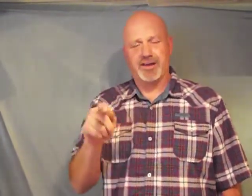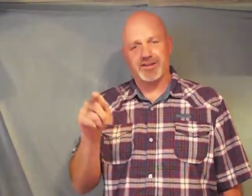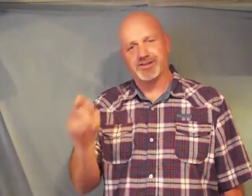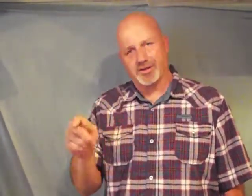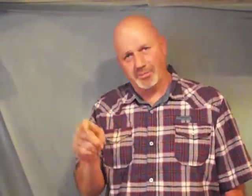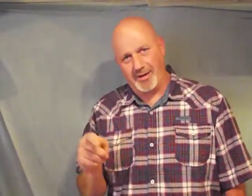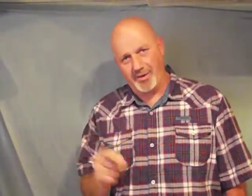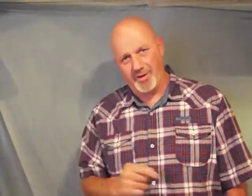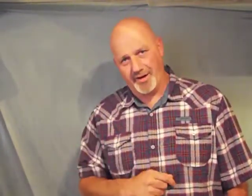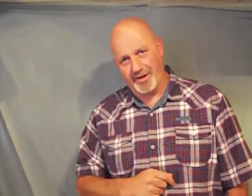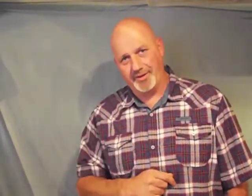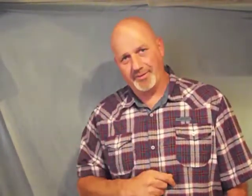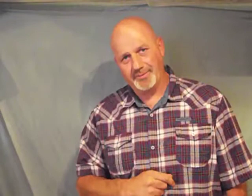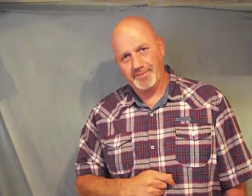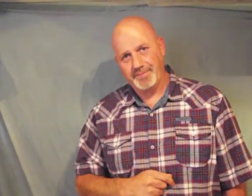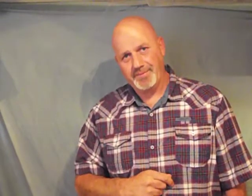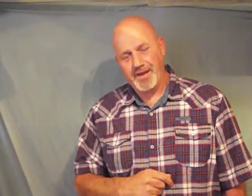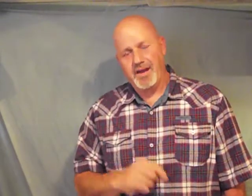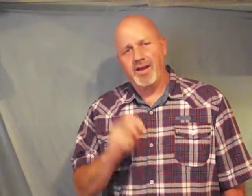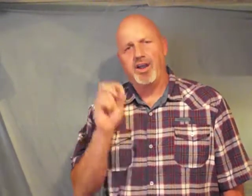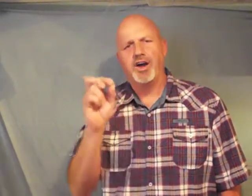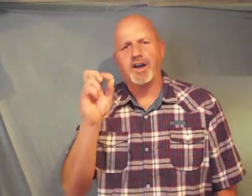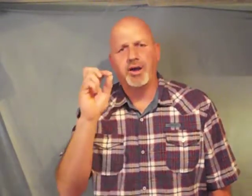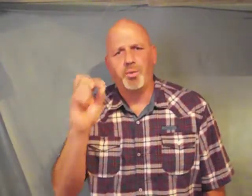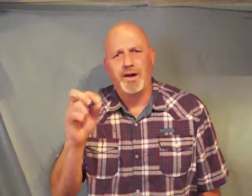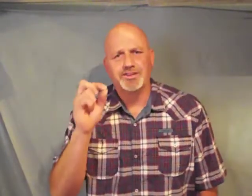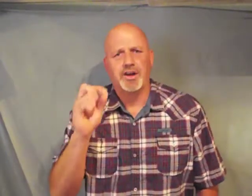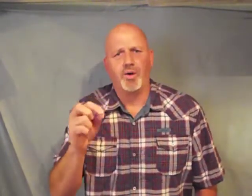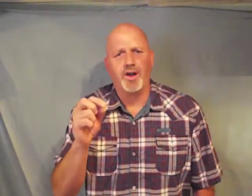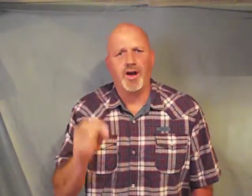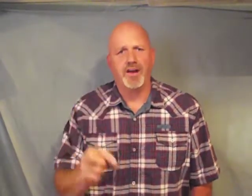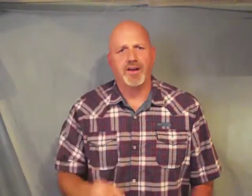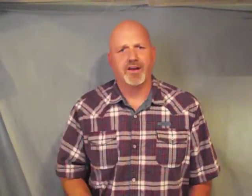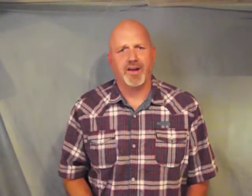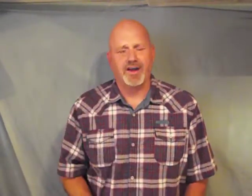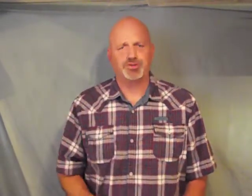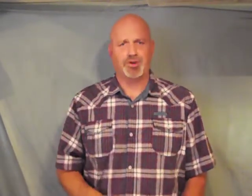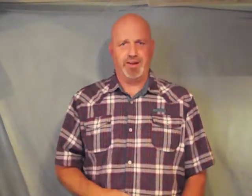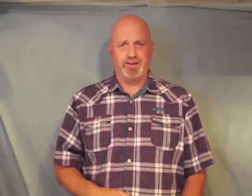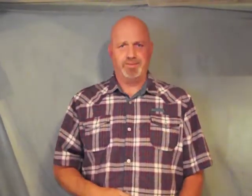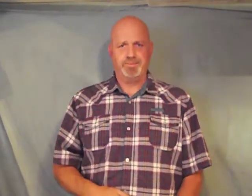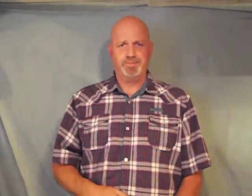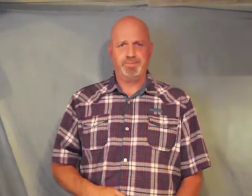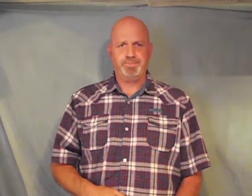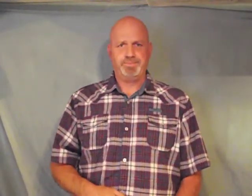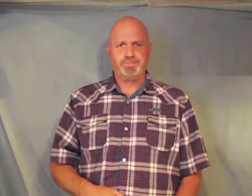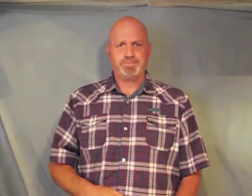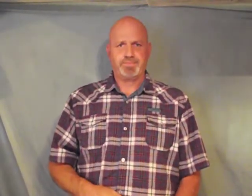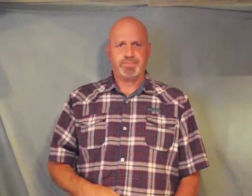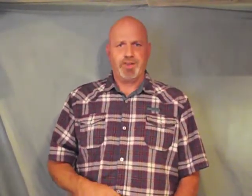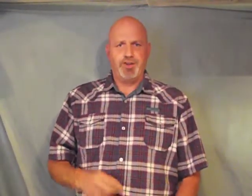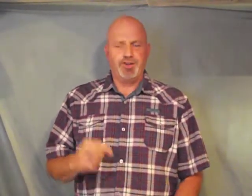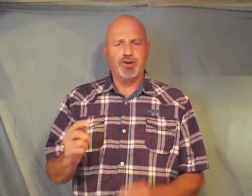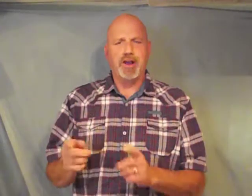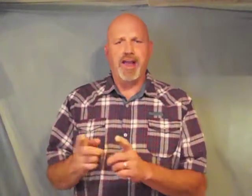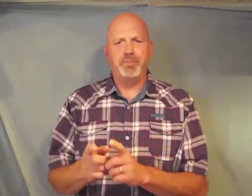consumed by one another look at what's going on in our country your neighbor